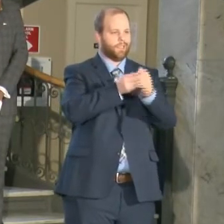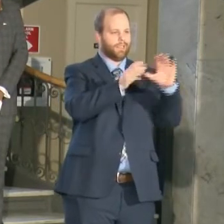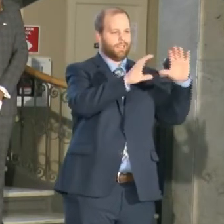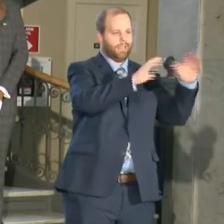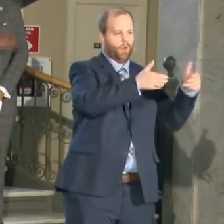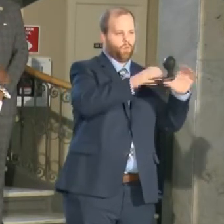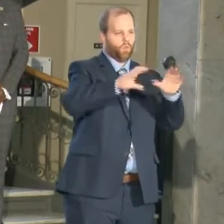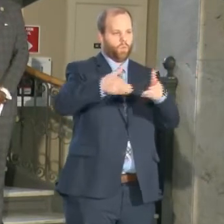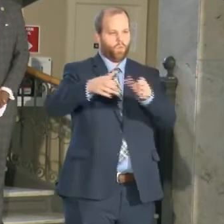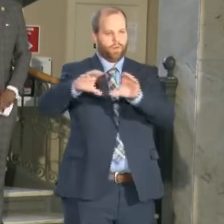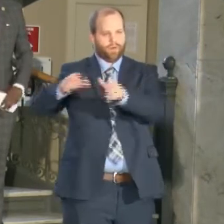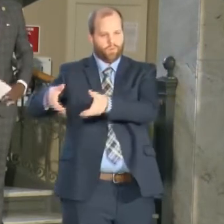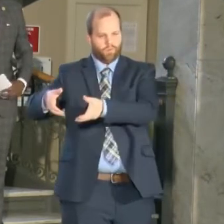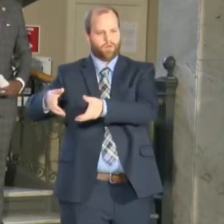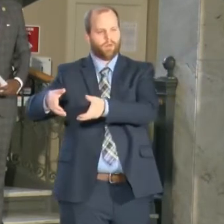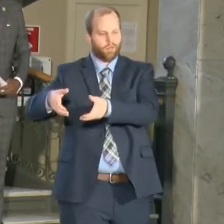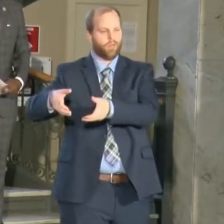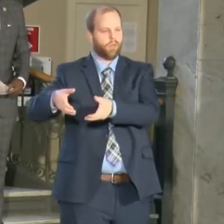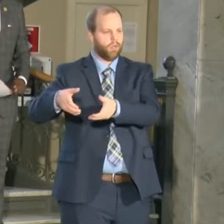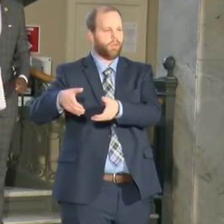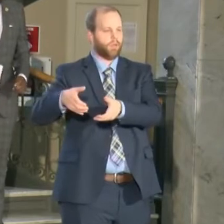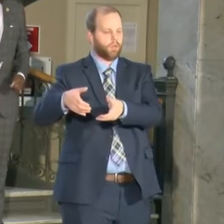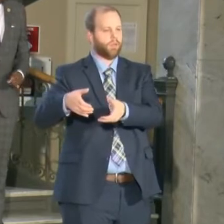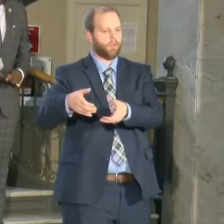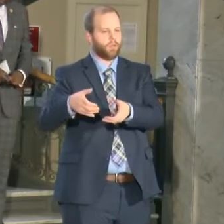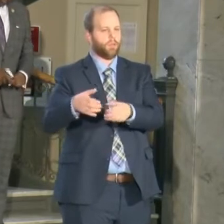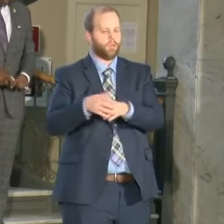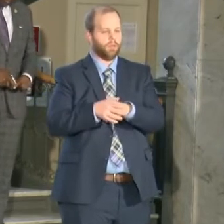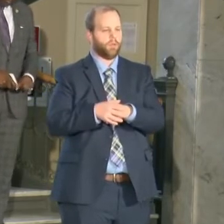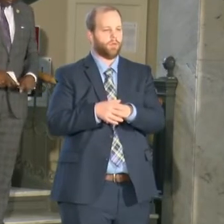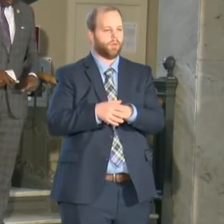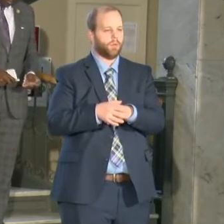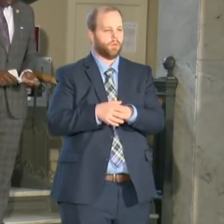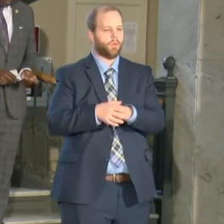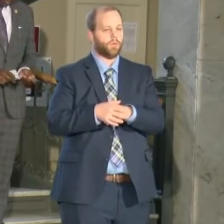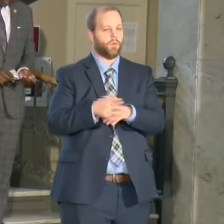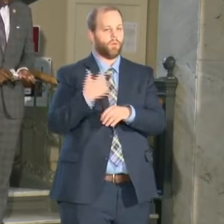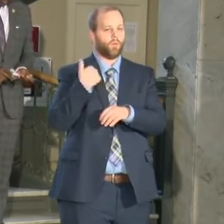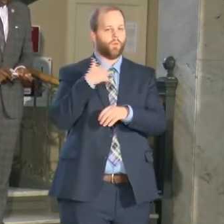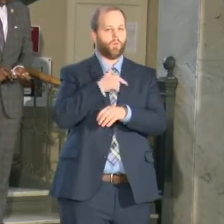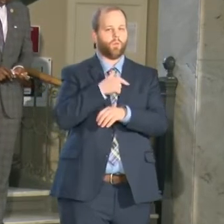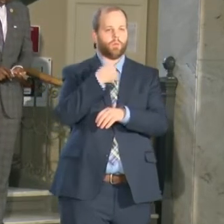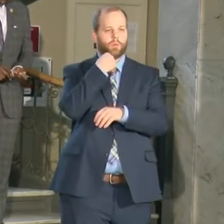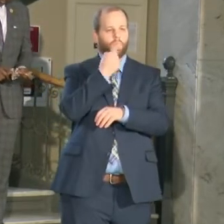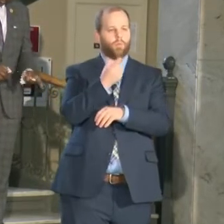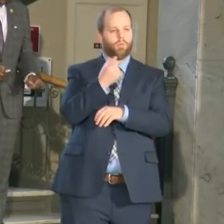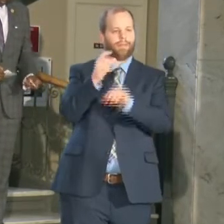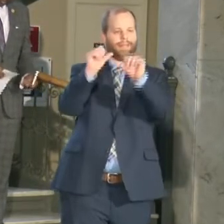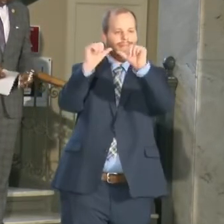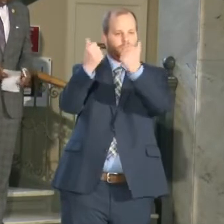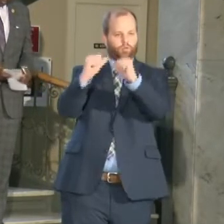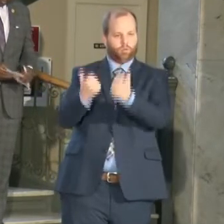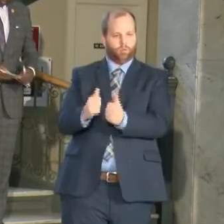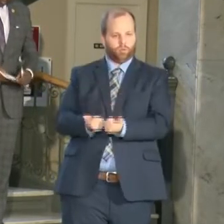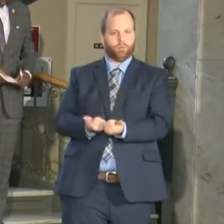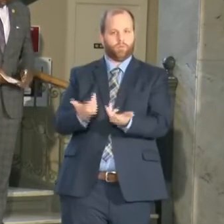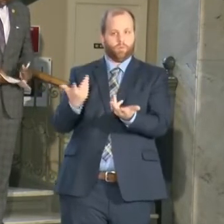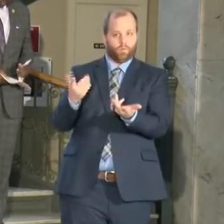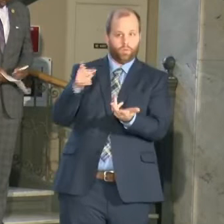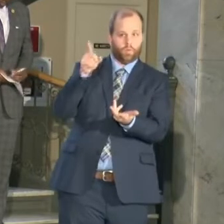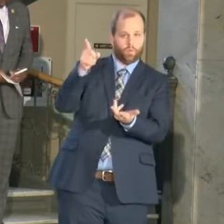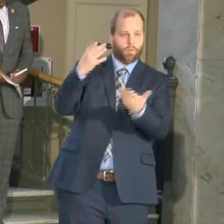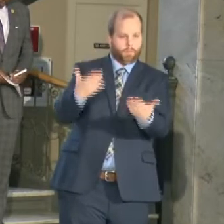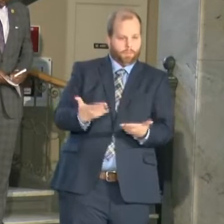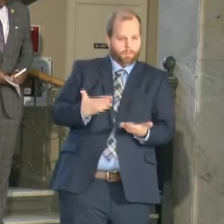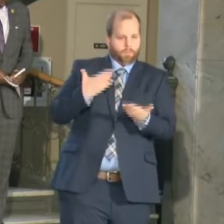that we had a bid that went out uh for agencies to submit proposals on how they can curtail the violence